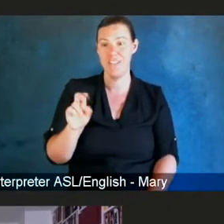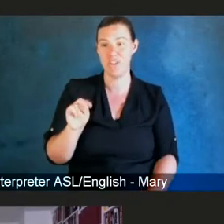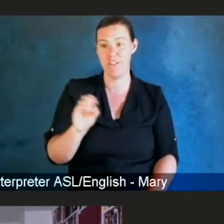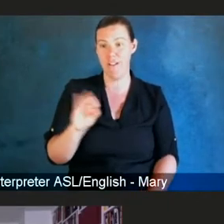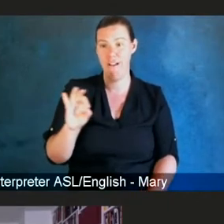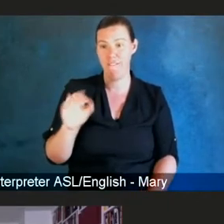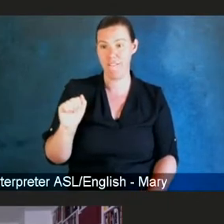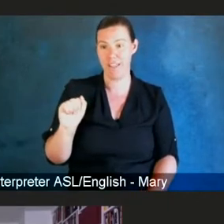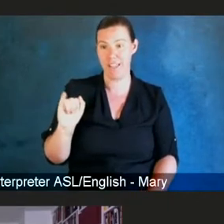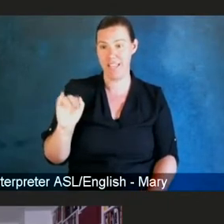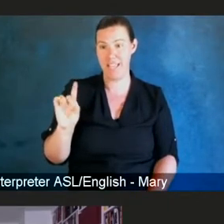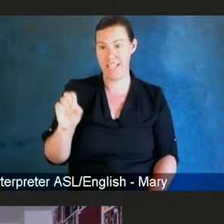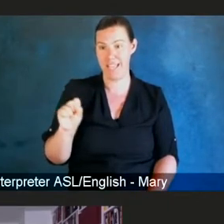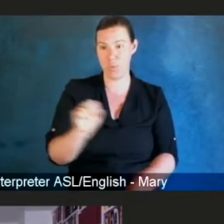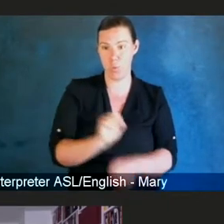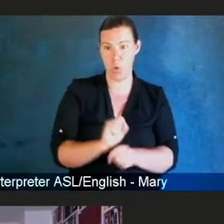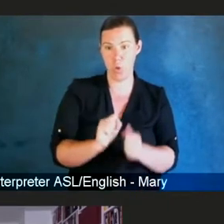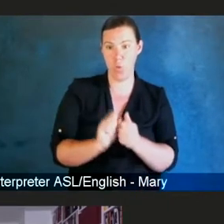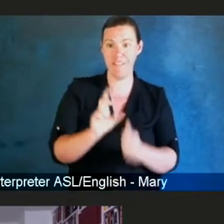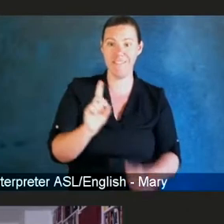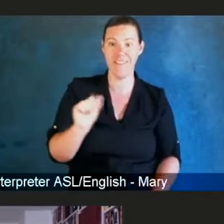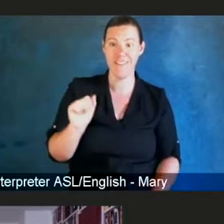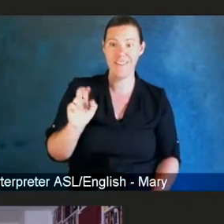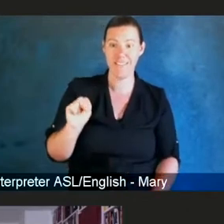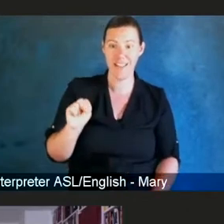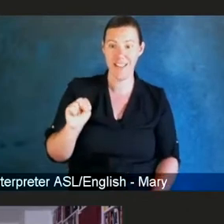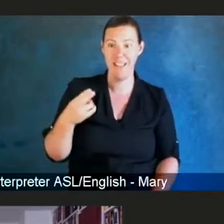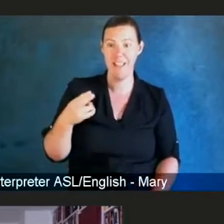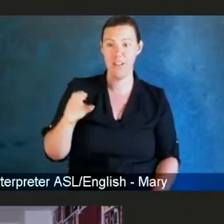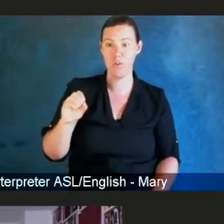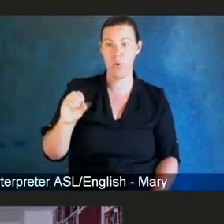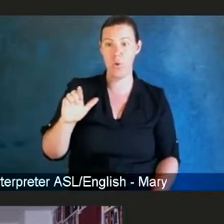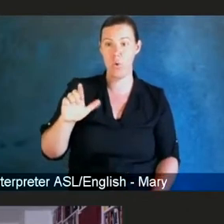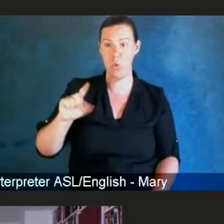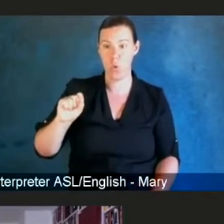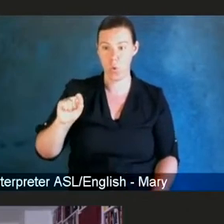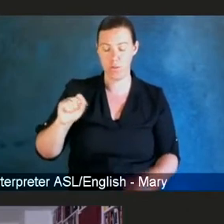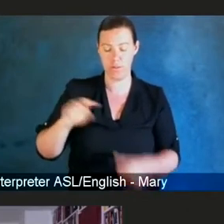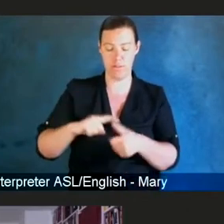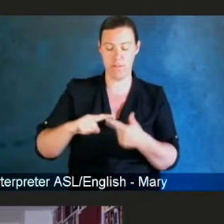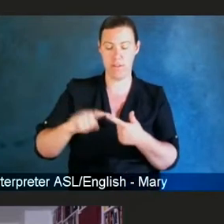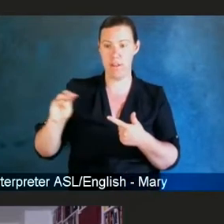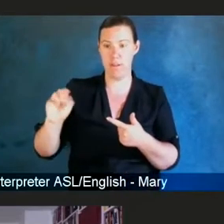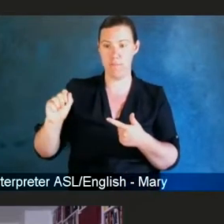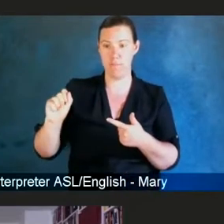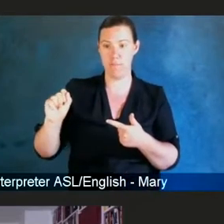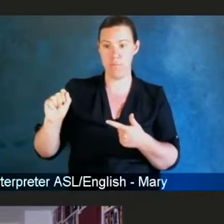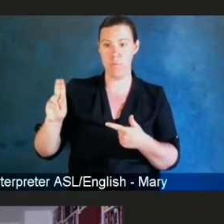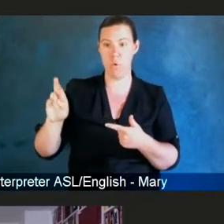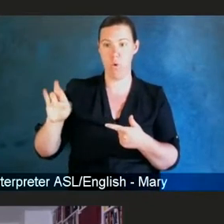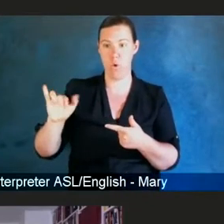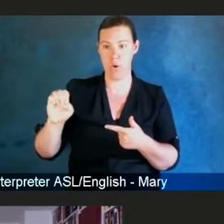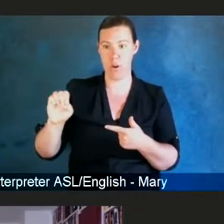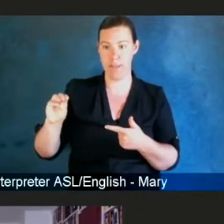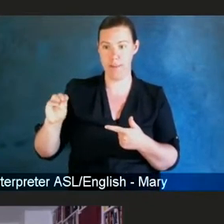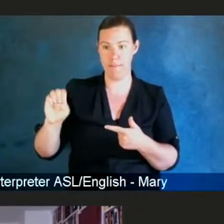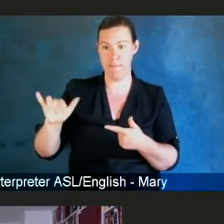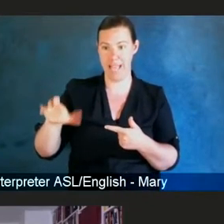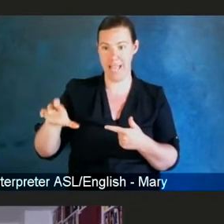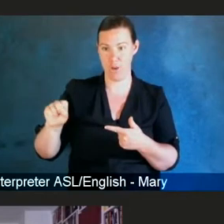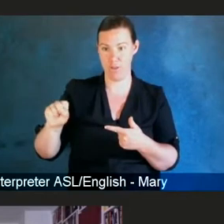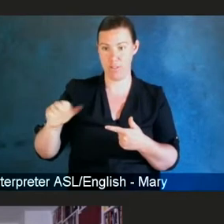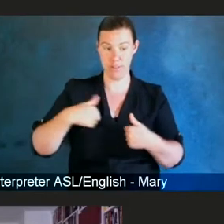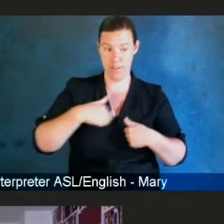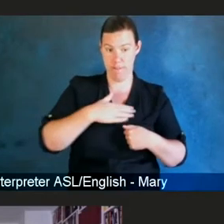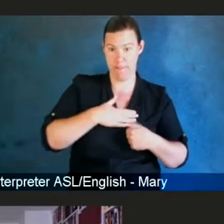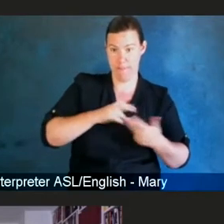Dan Hoth, and my role was to set up and run the Clinical Research Management Branch, or